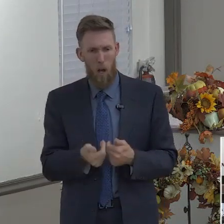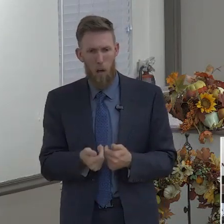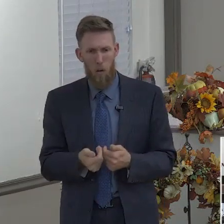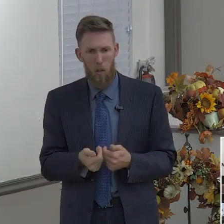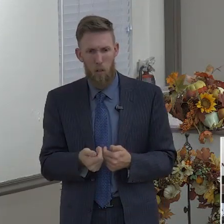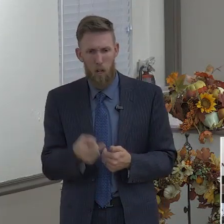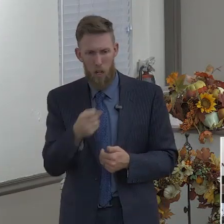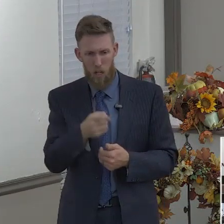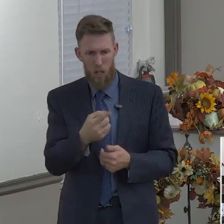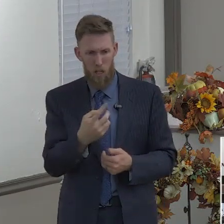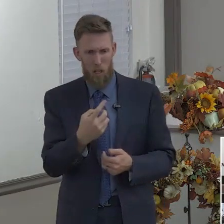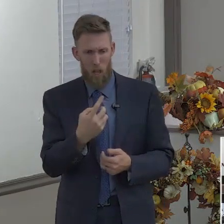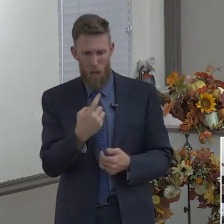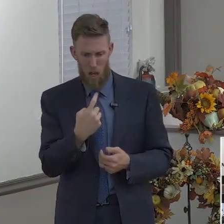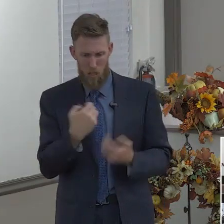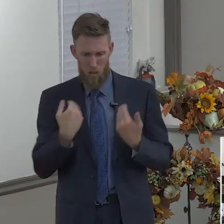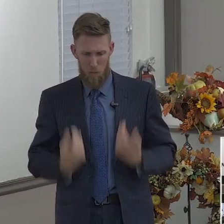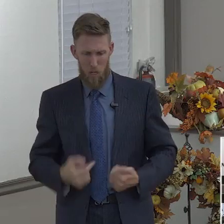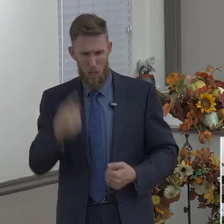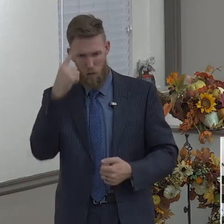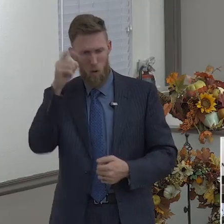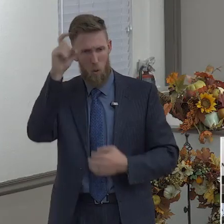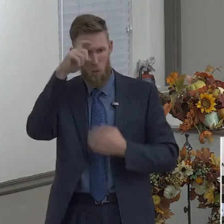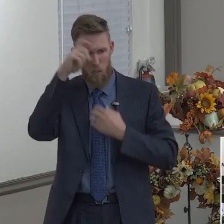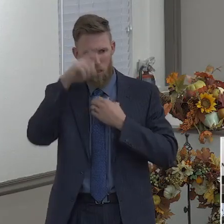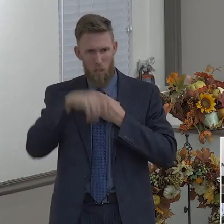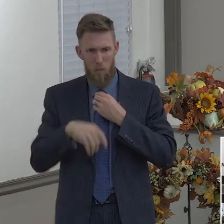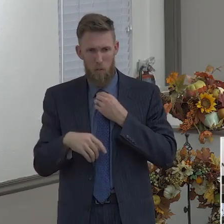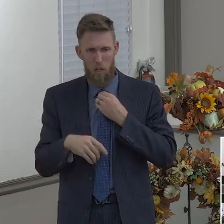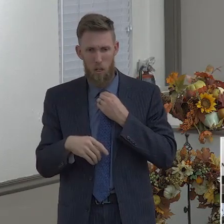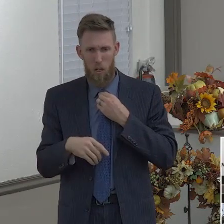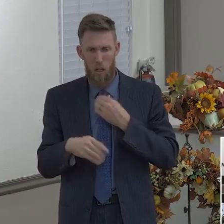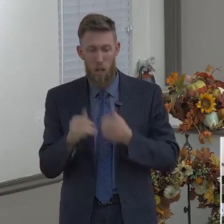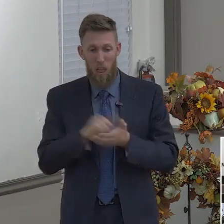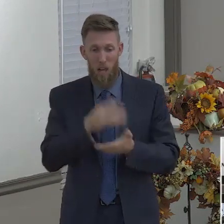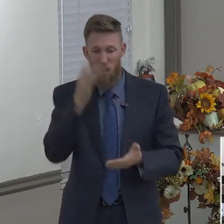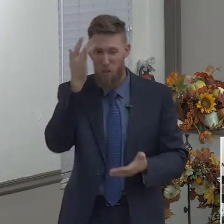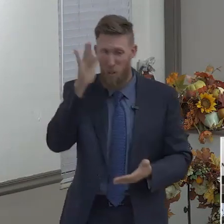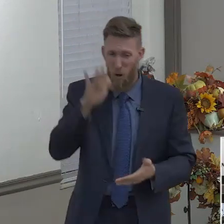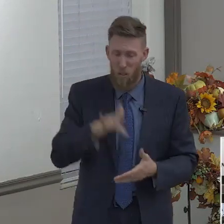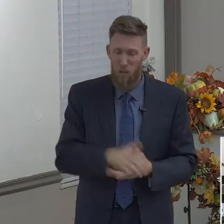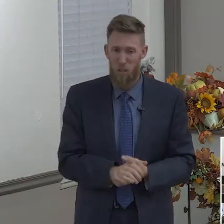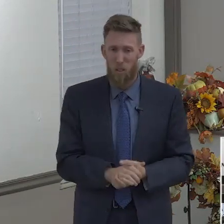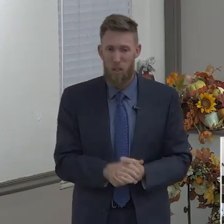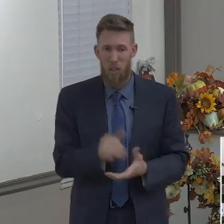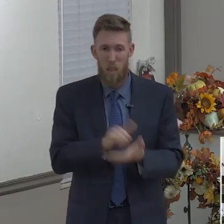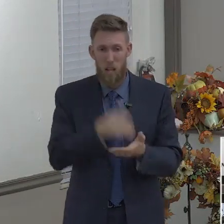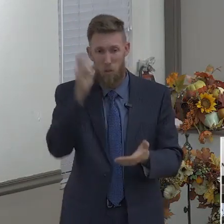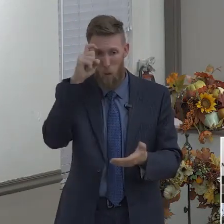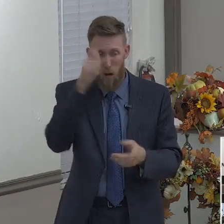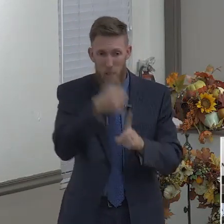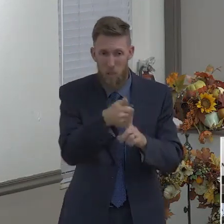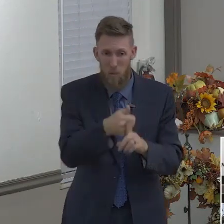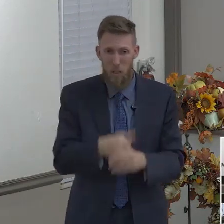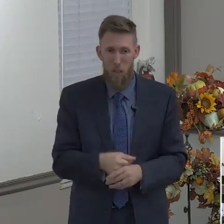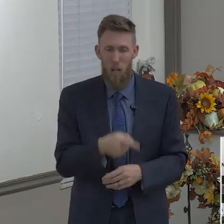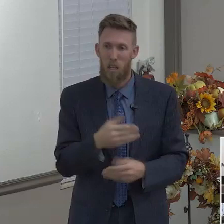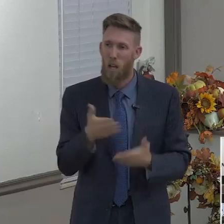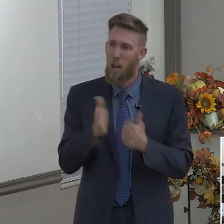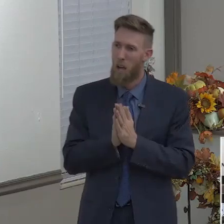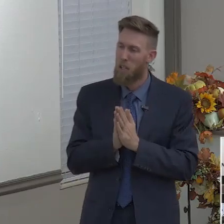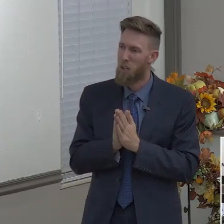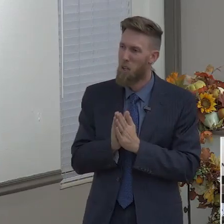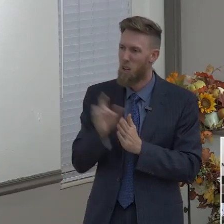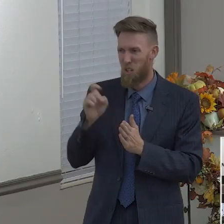shows great wisdom. Hey, mom, dad. Should I be friends with this person? Wow,